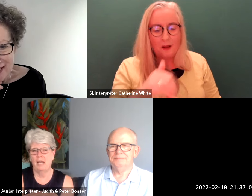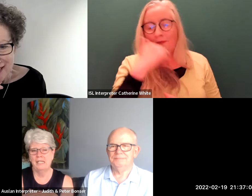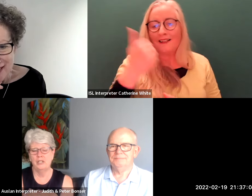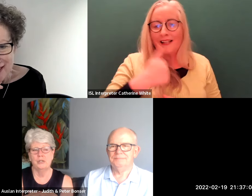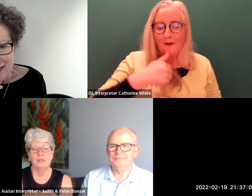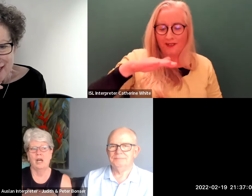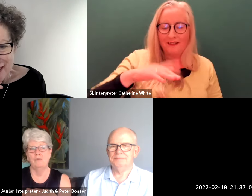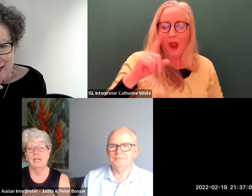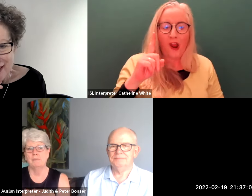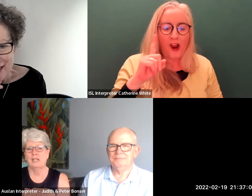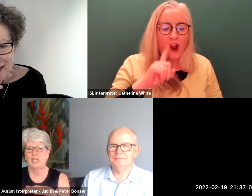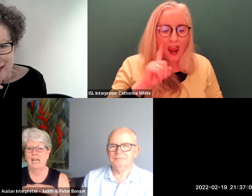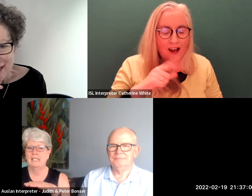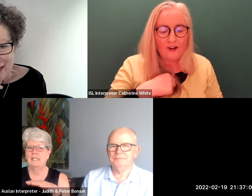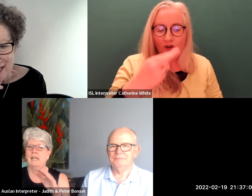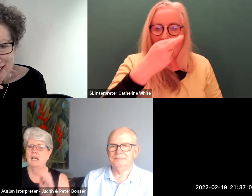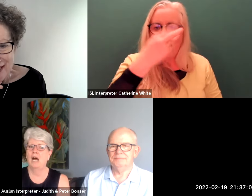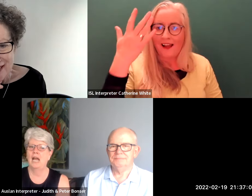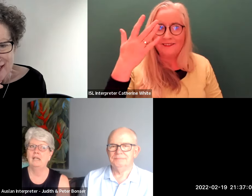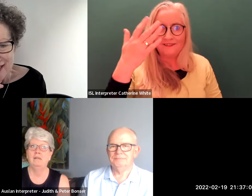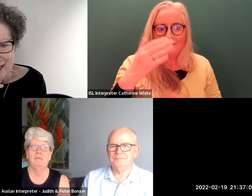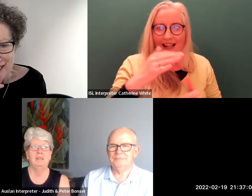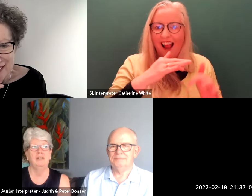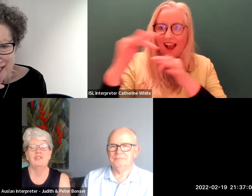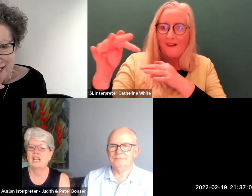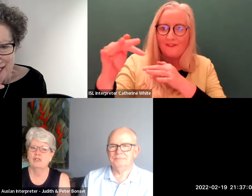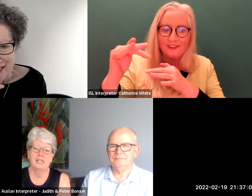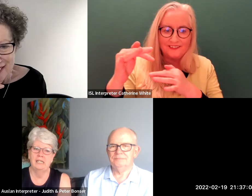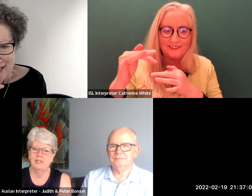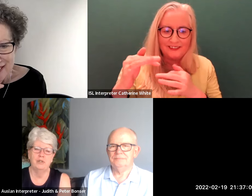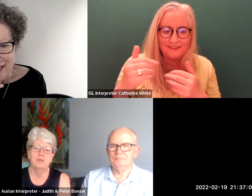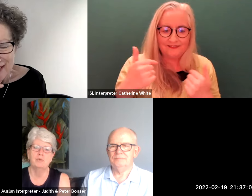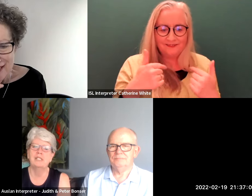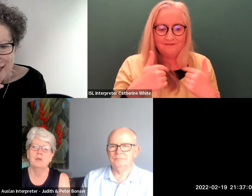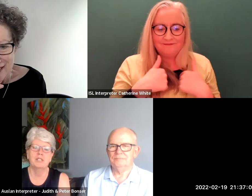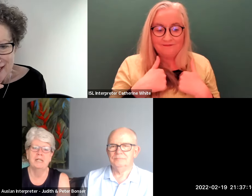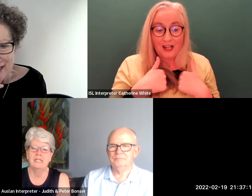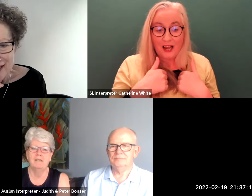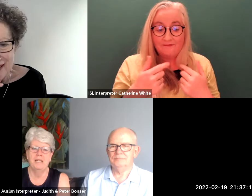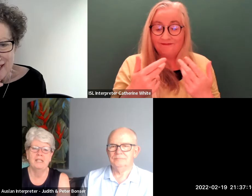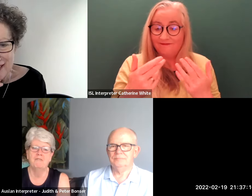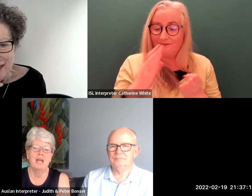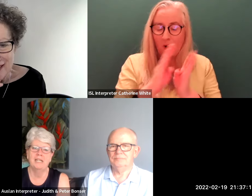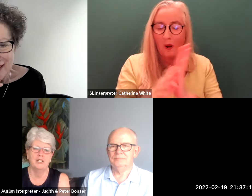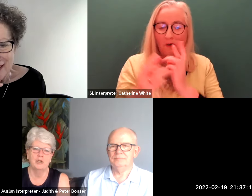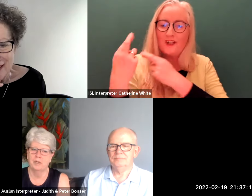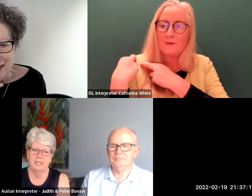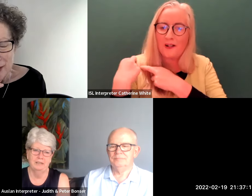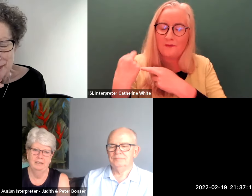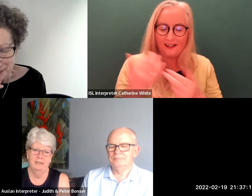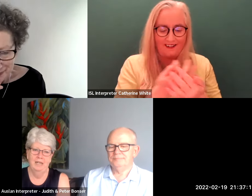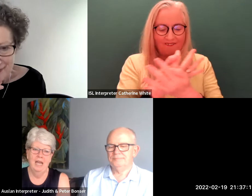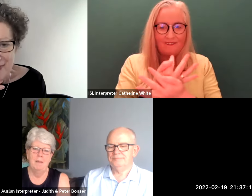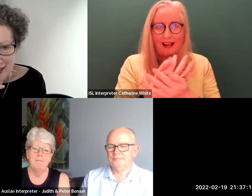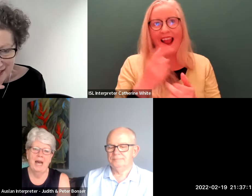in the family too i realized much later that i just naturally assumed the responsibility of being the family interpreter